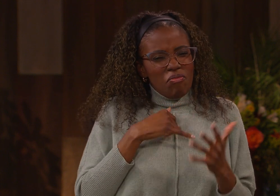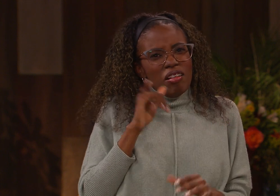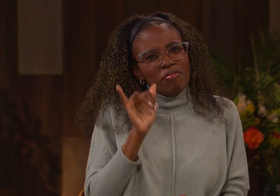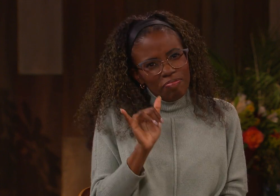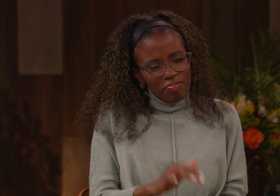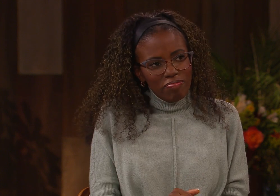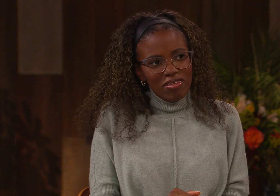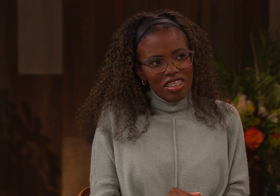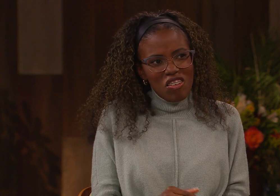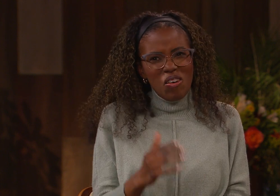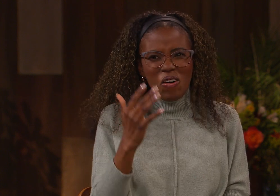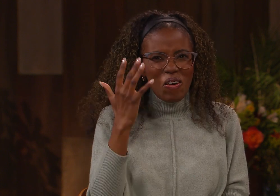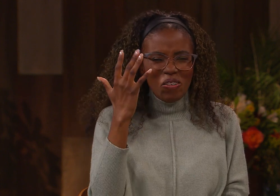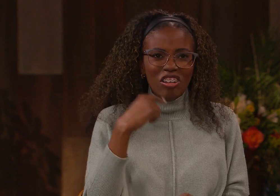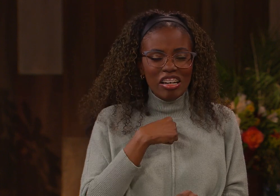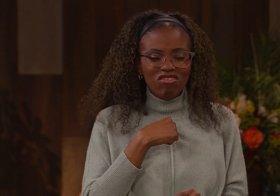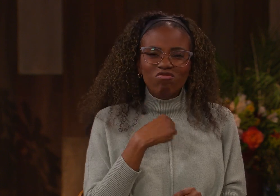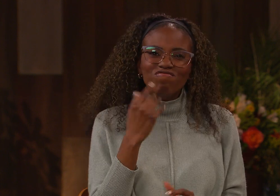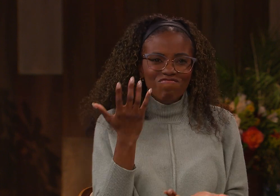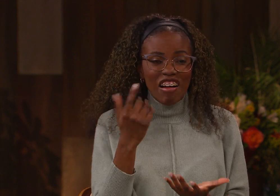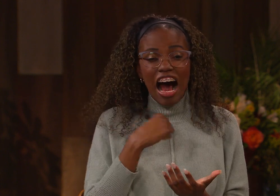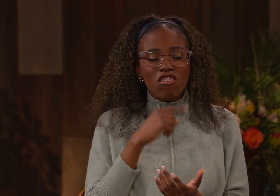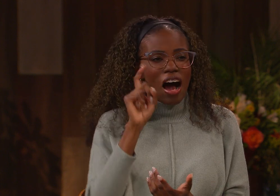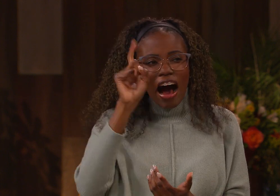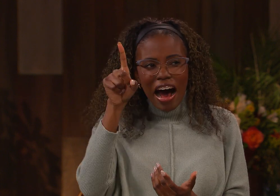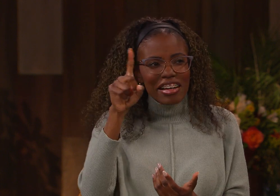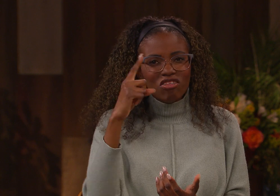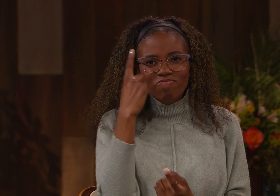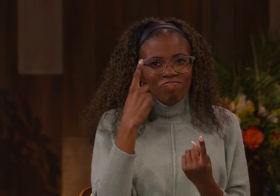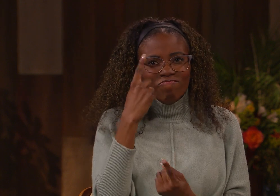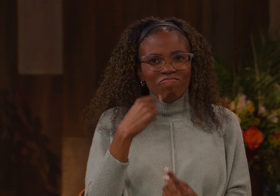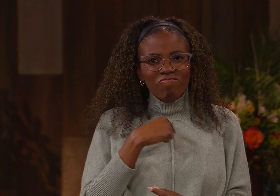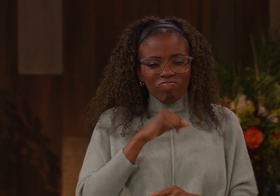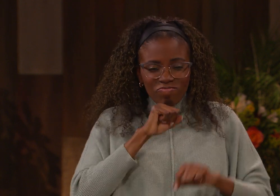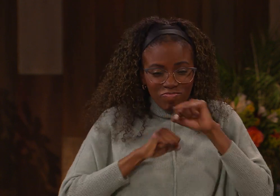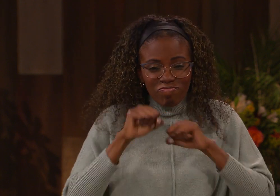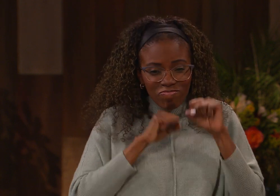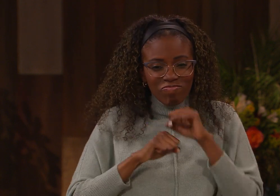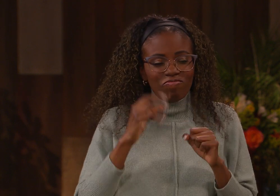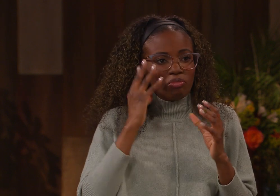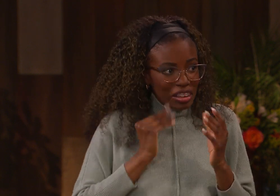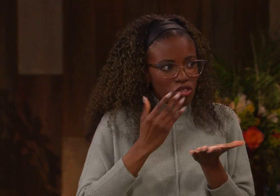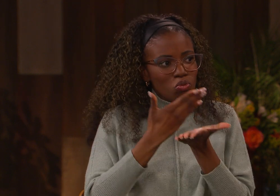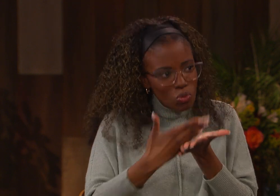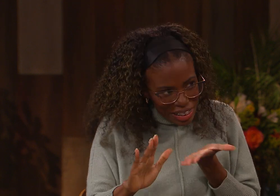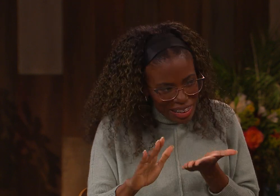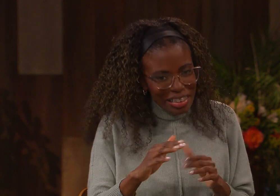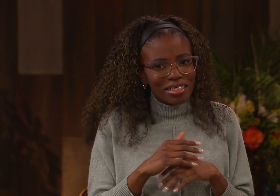You know, I often would feel I asked God, you know, the frustrating things,